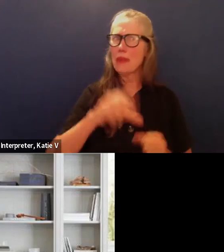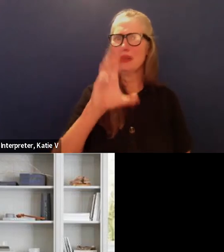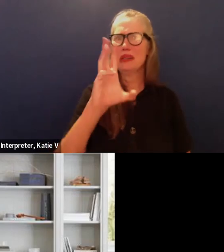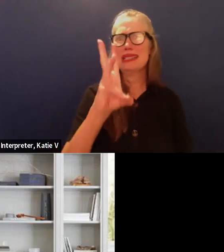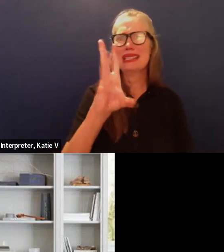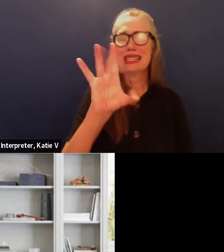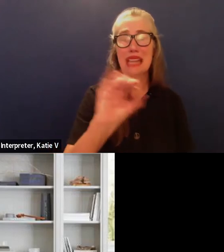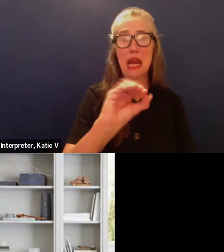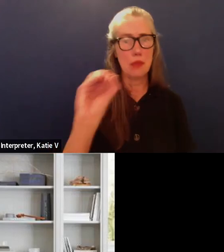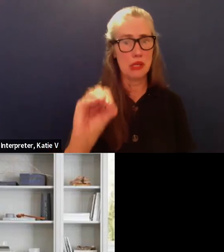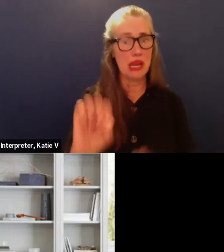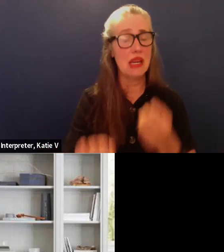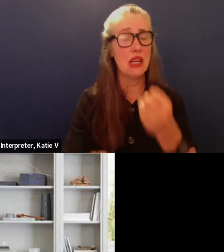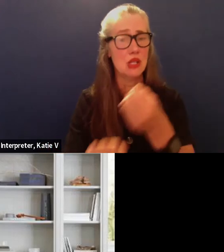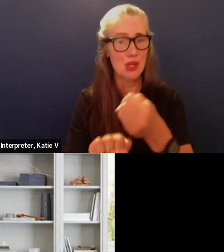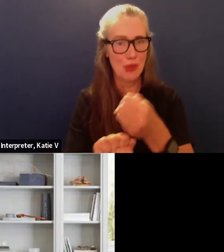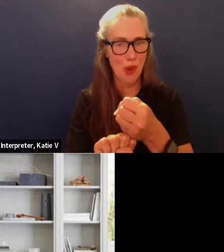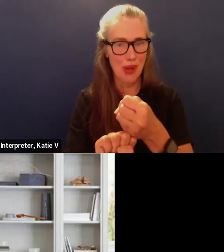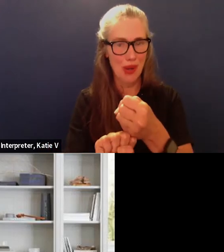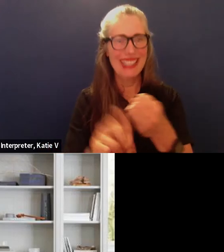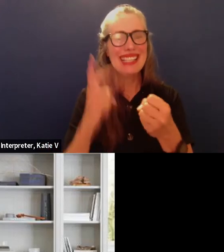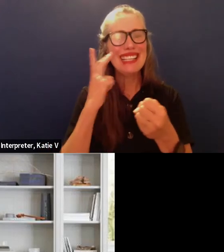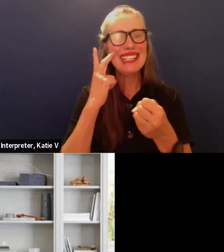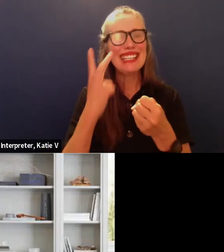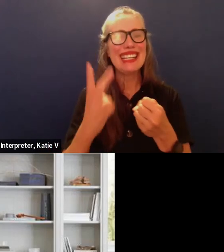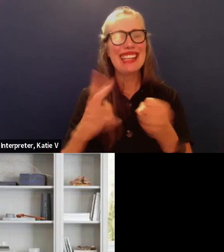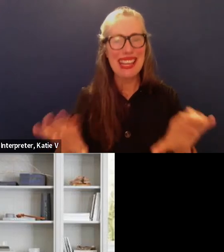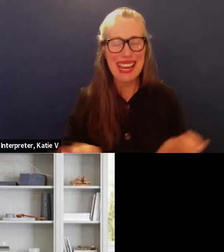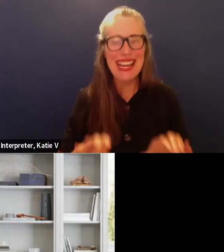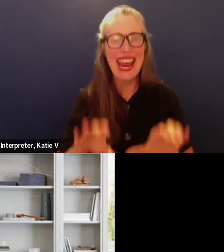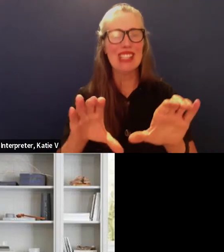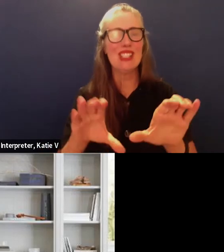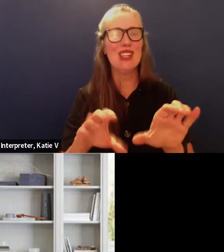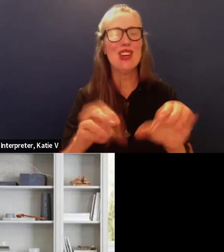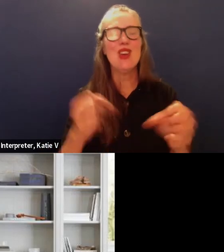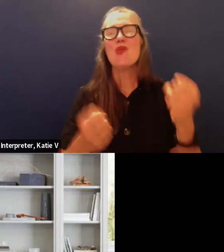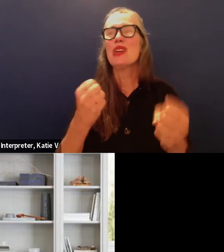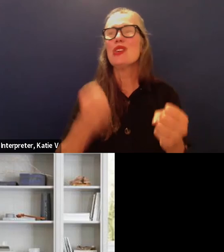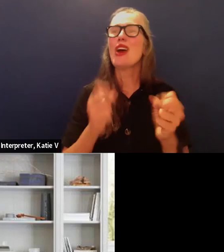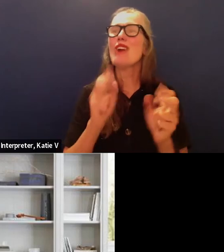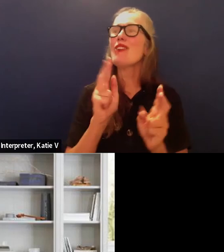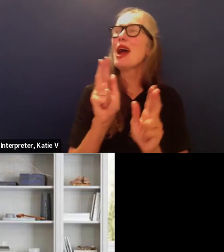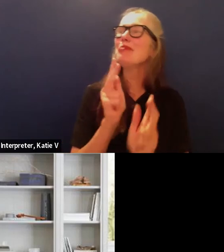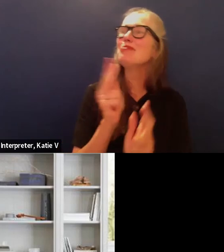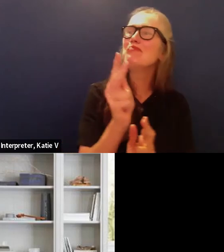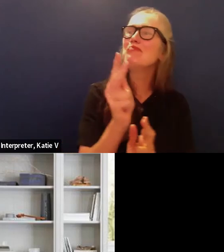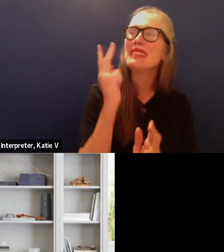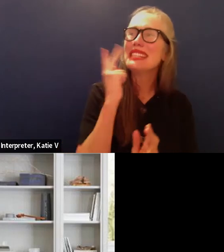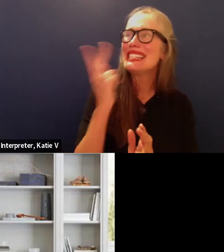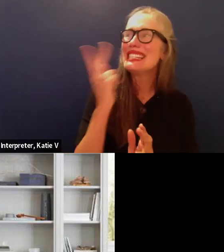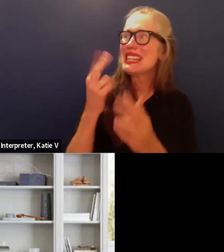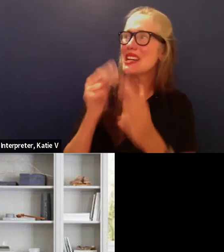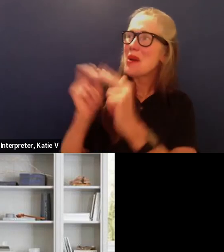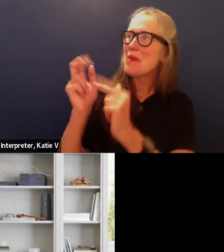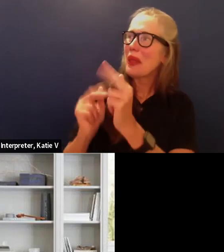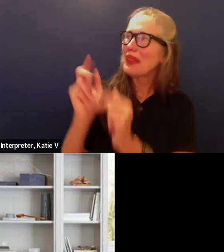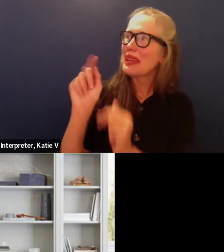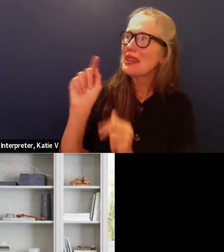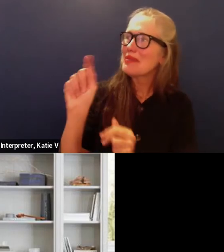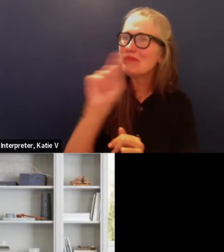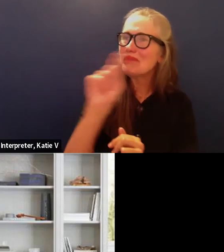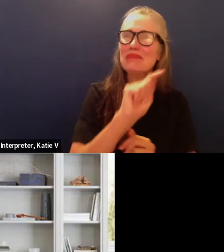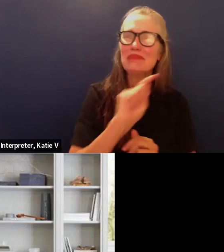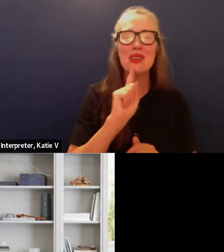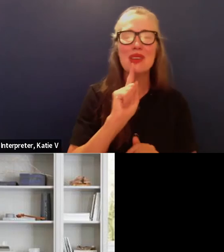percent, so to now see that in action when you drive around town and see what we're actually doing with it is really inspiring.